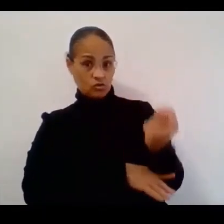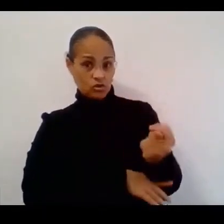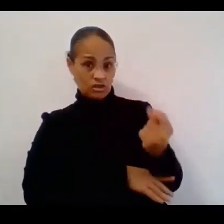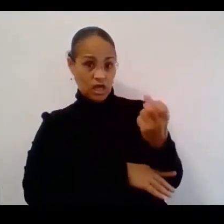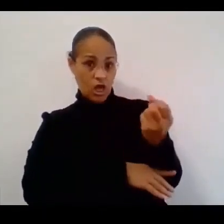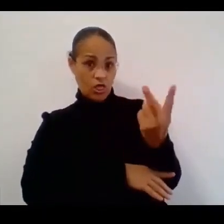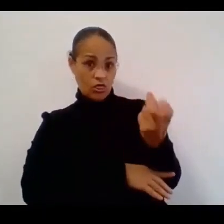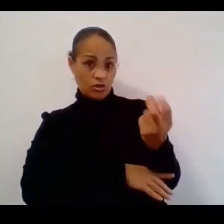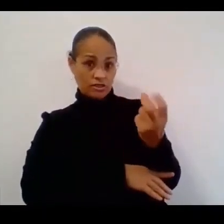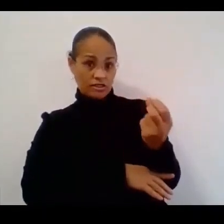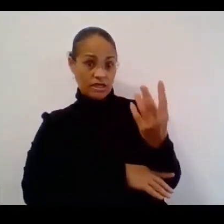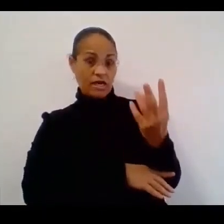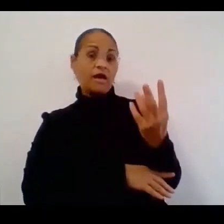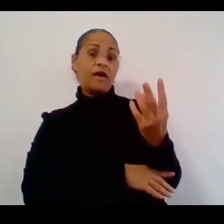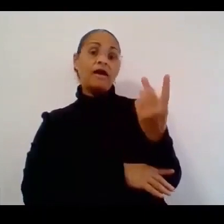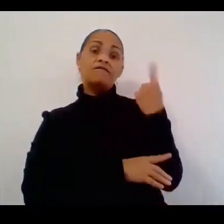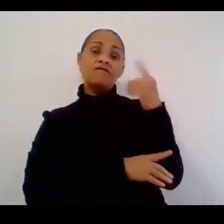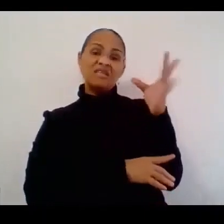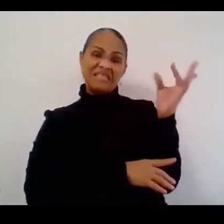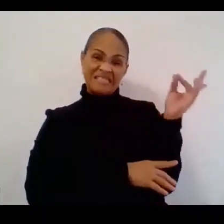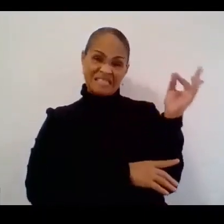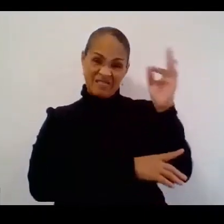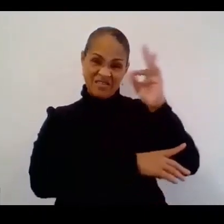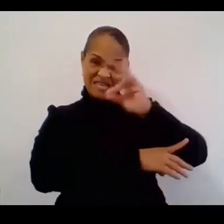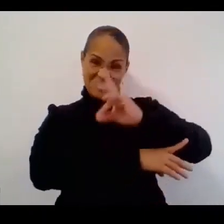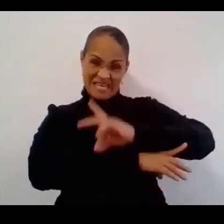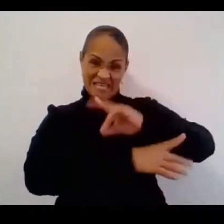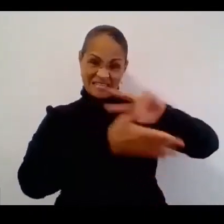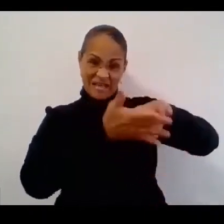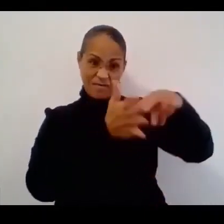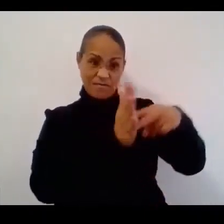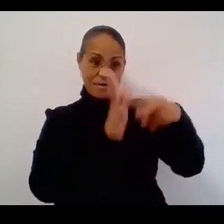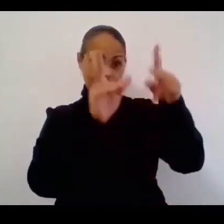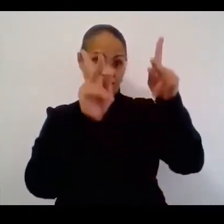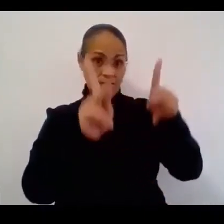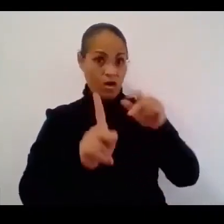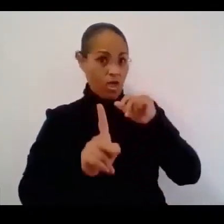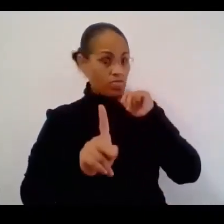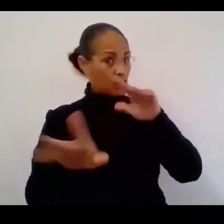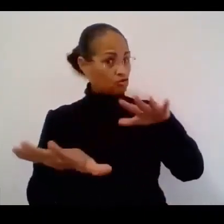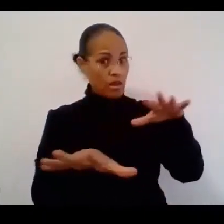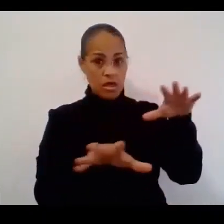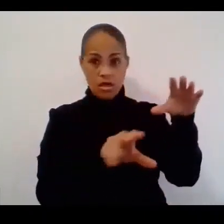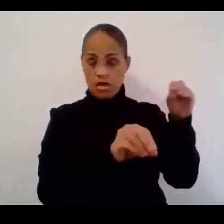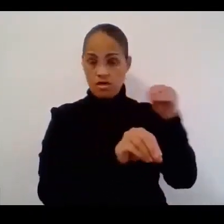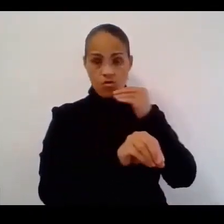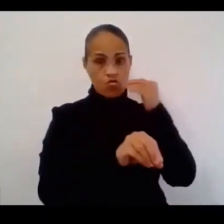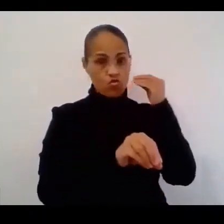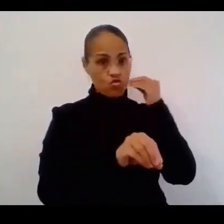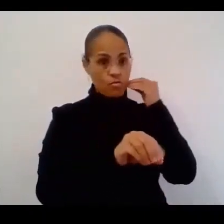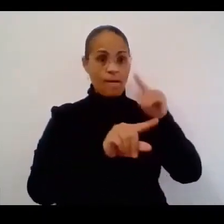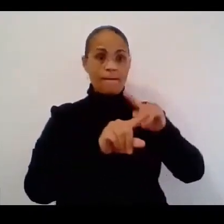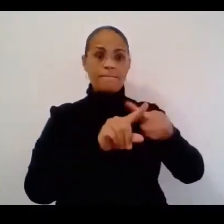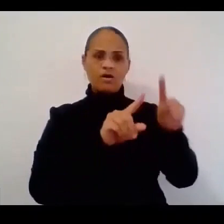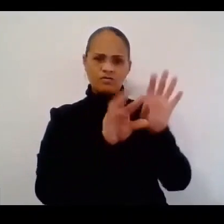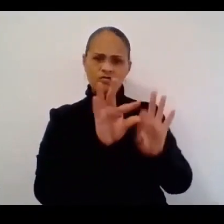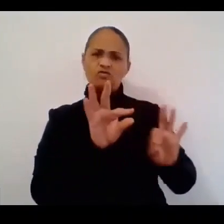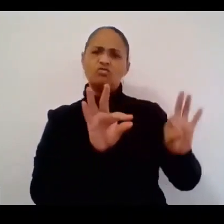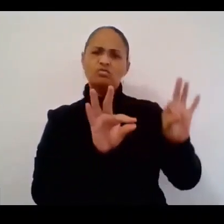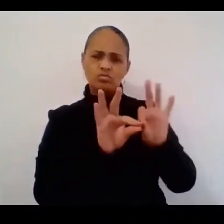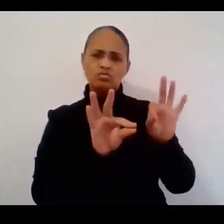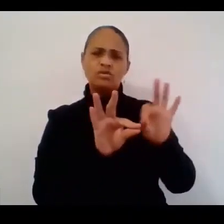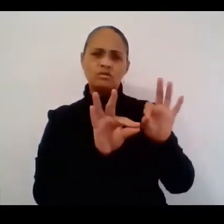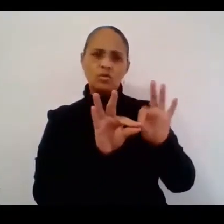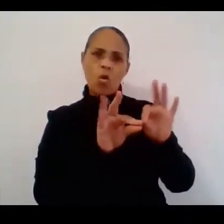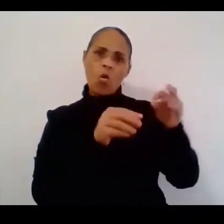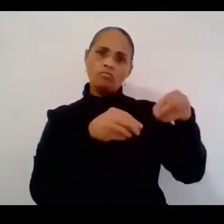13th for seven days. This means that persons are not to leave their homes for anything other than essential movement or